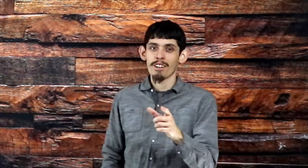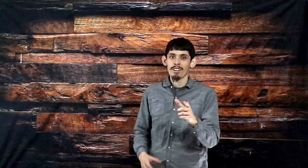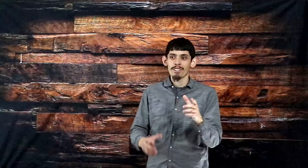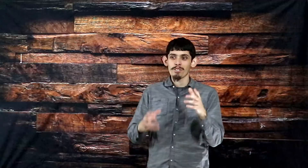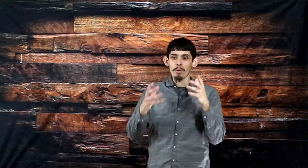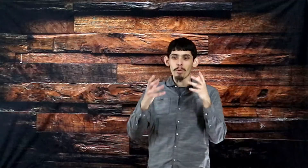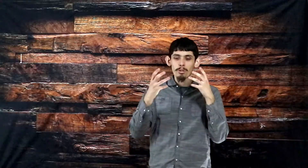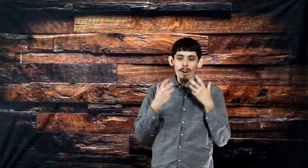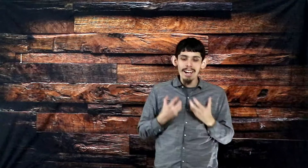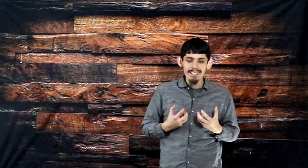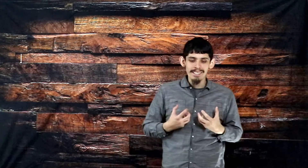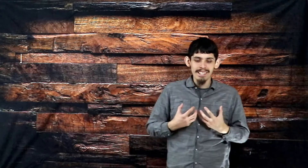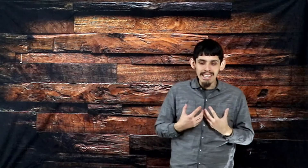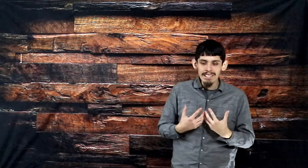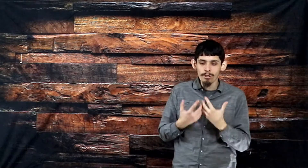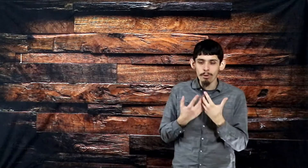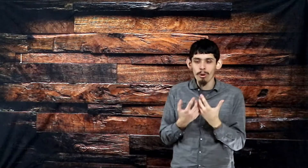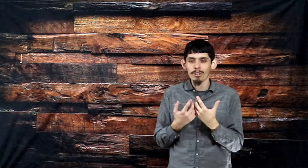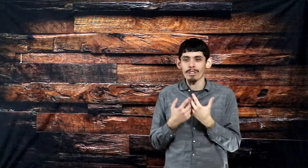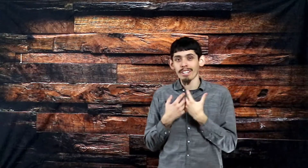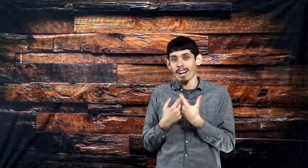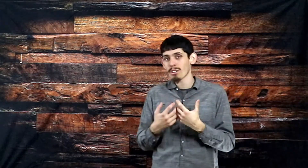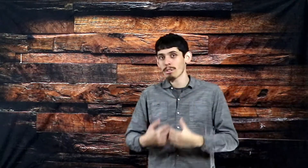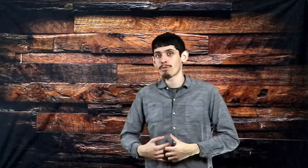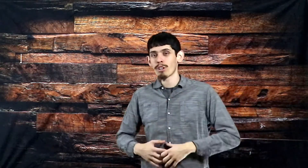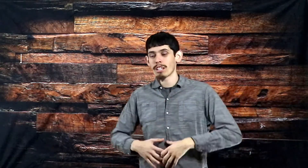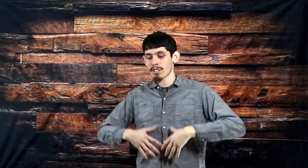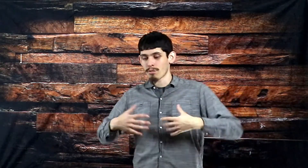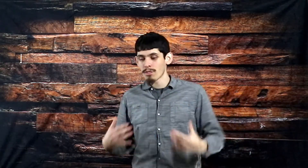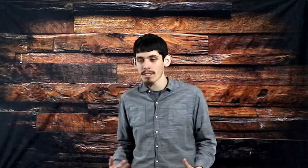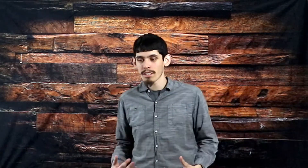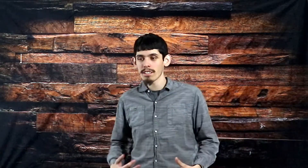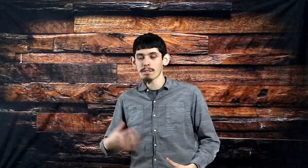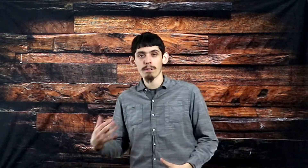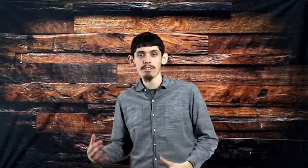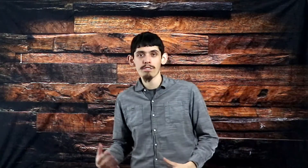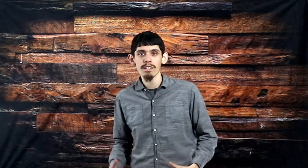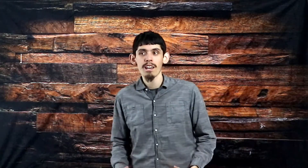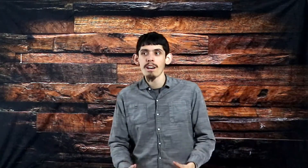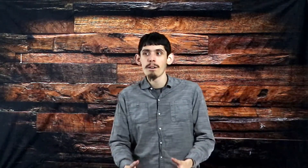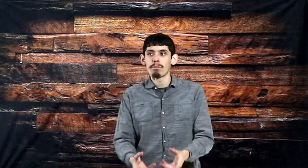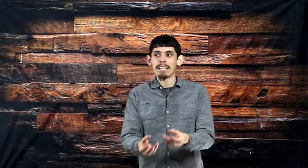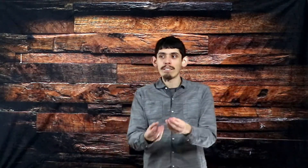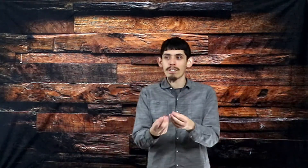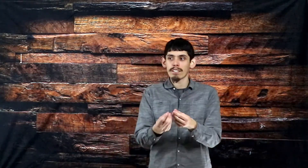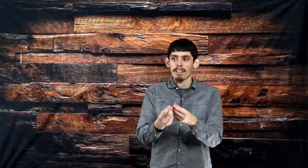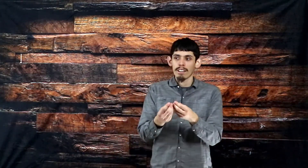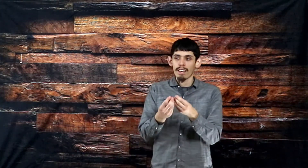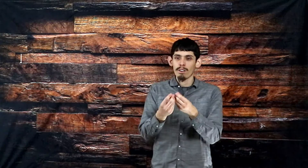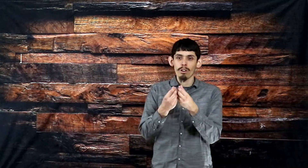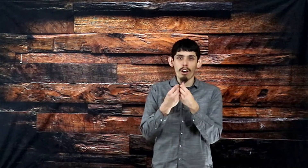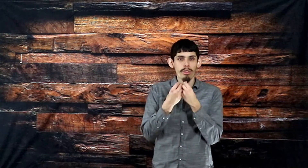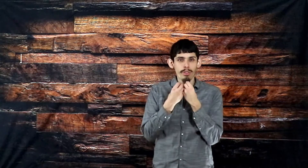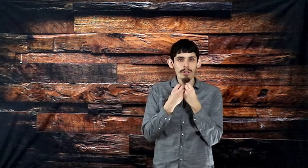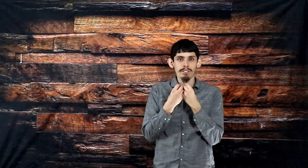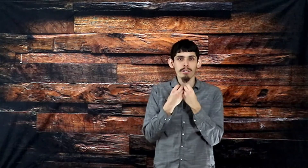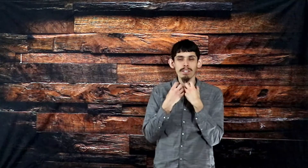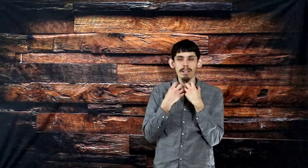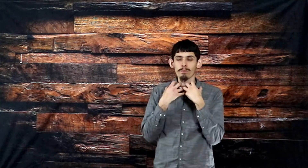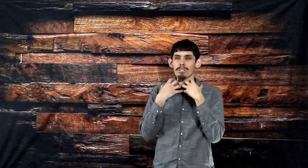So Christ is the one who can not only refresh us physically, spiritually, but even our thirst. Sometimes we just,